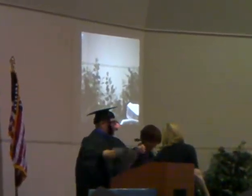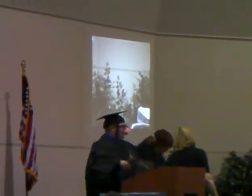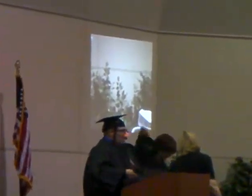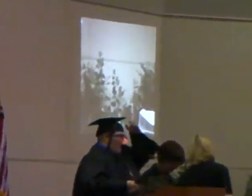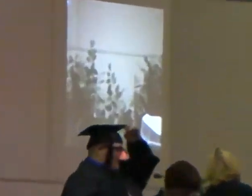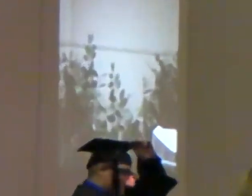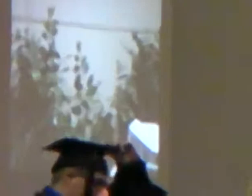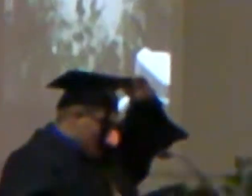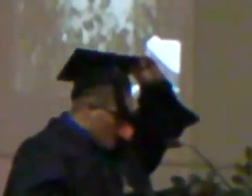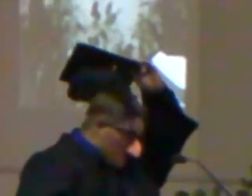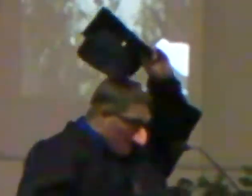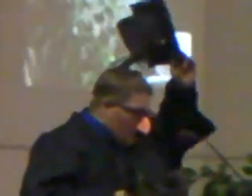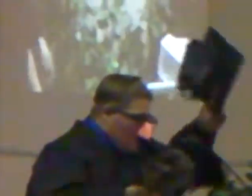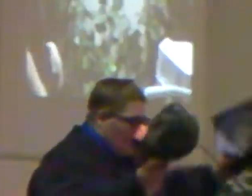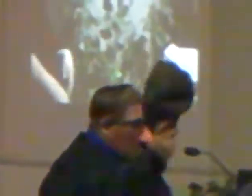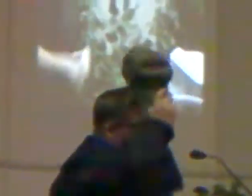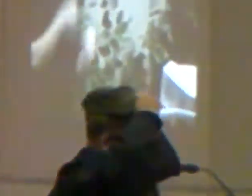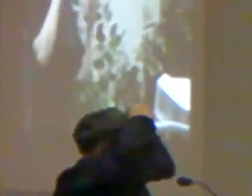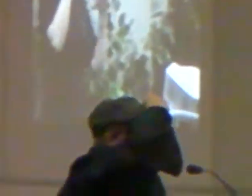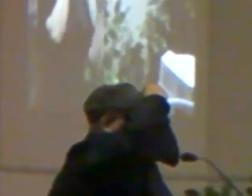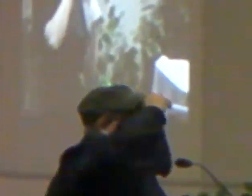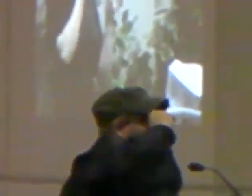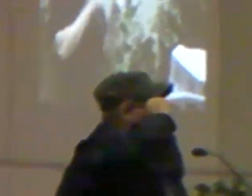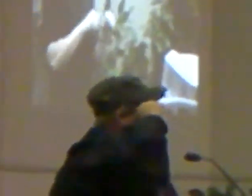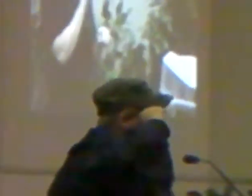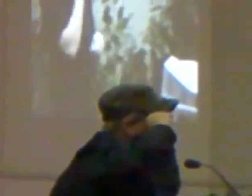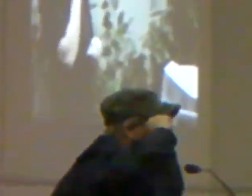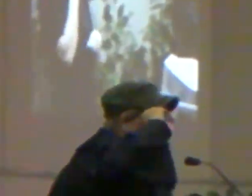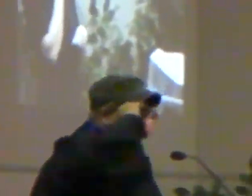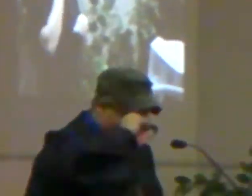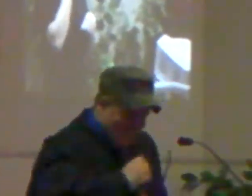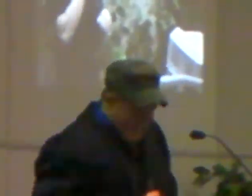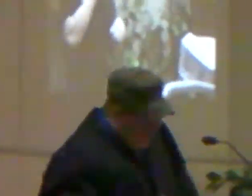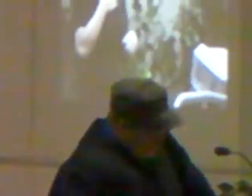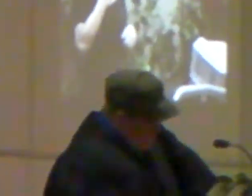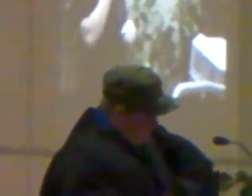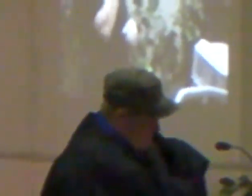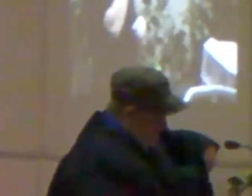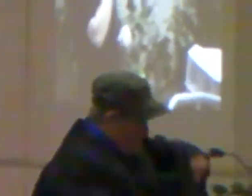I hope you all deal with a little bit of my foolishness, but already you are.